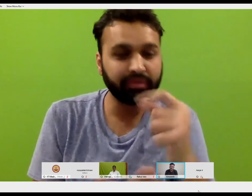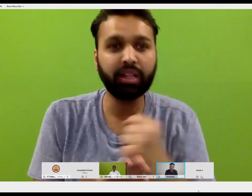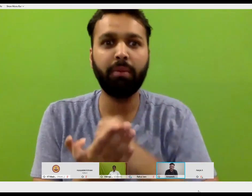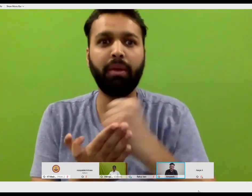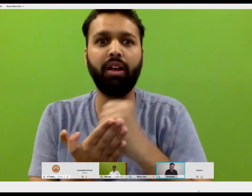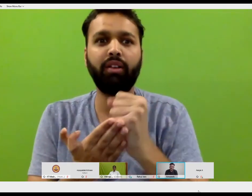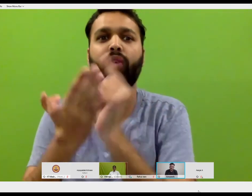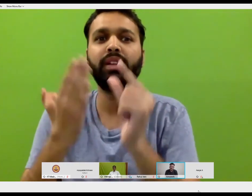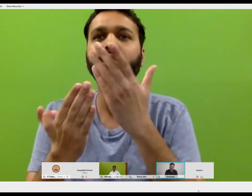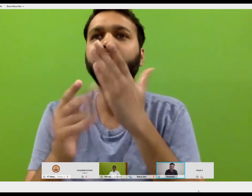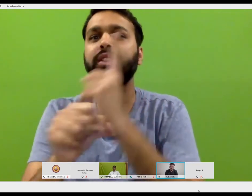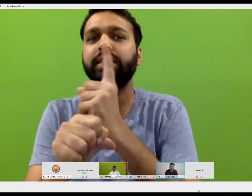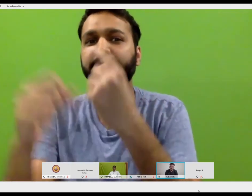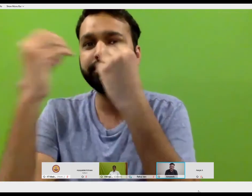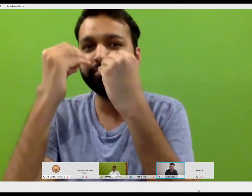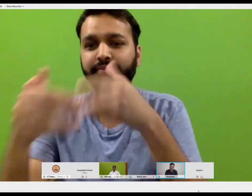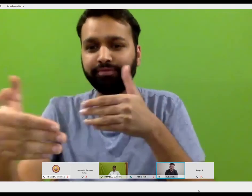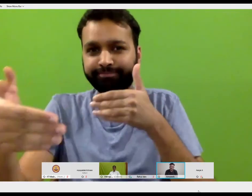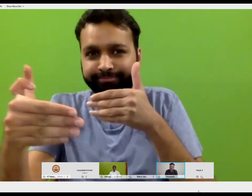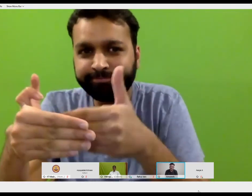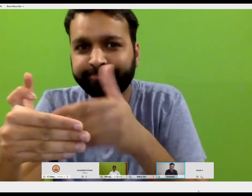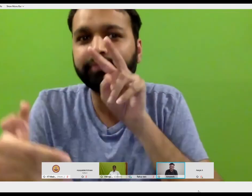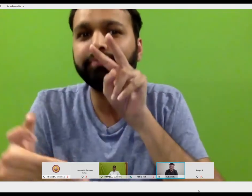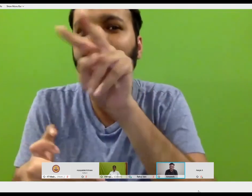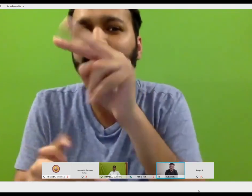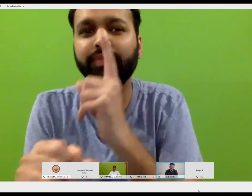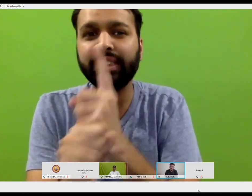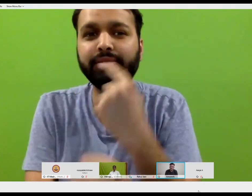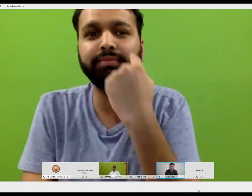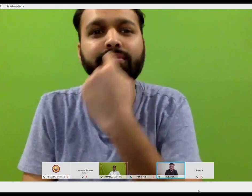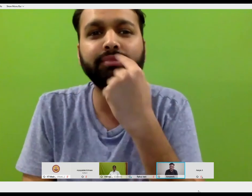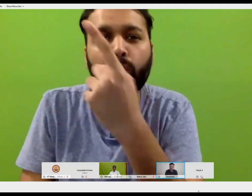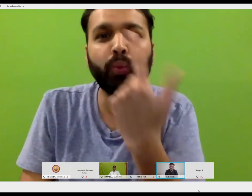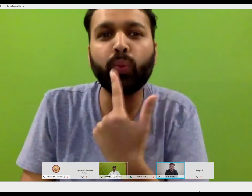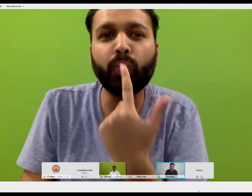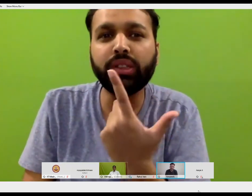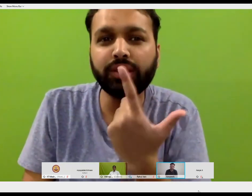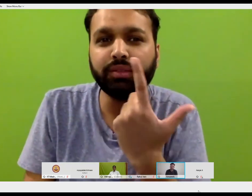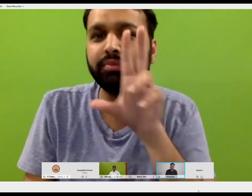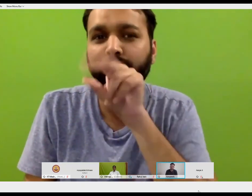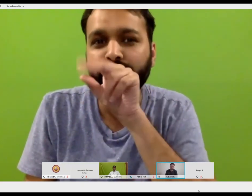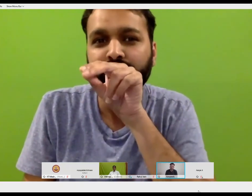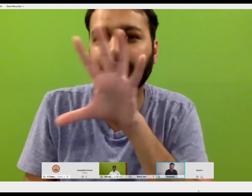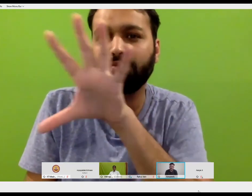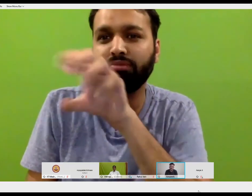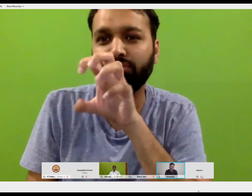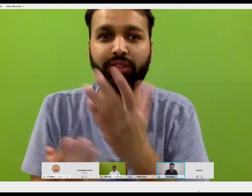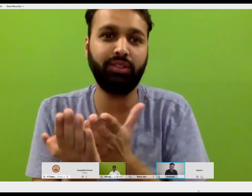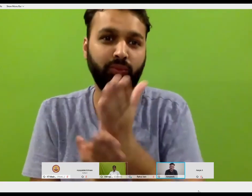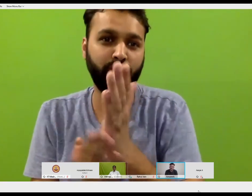use hearing aids and lip read, they go for higher education, they might be, they